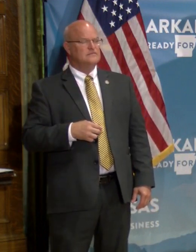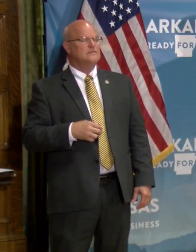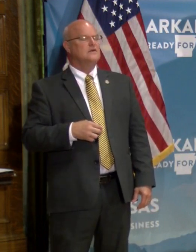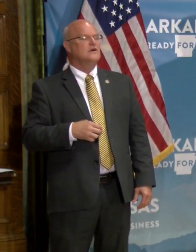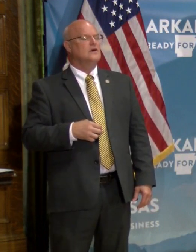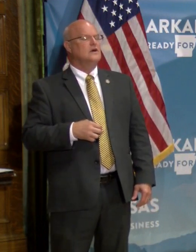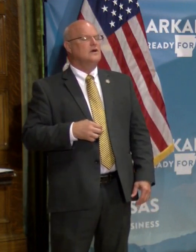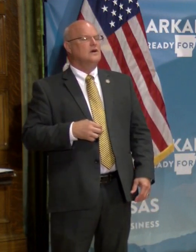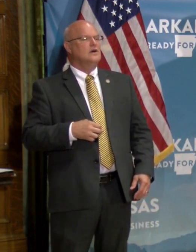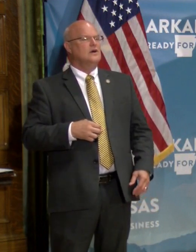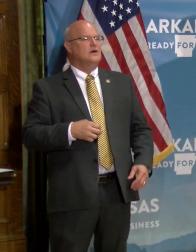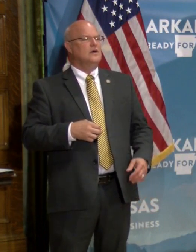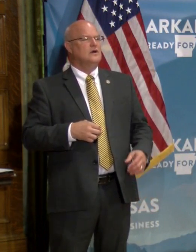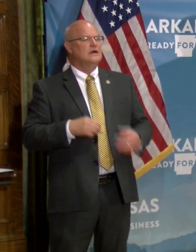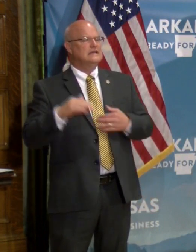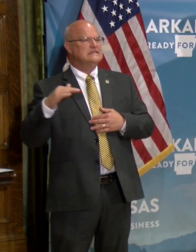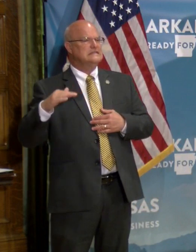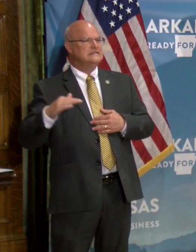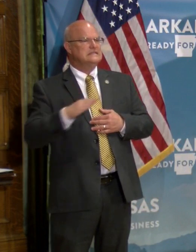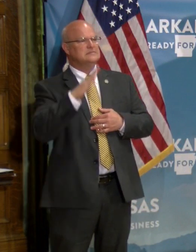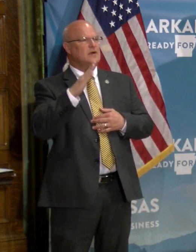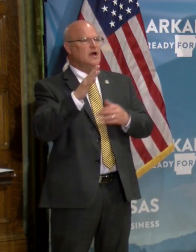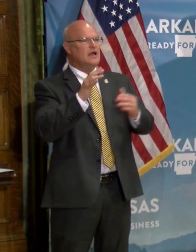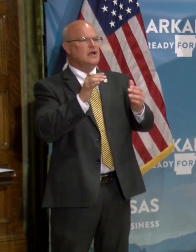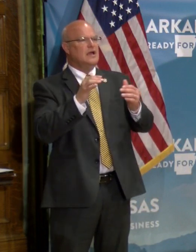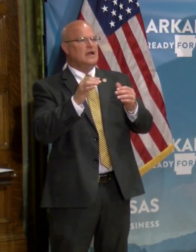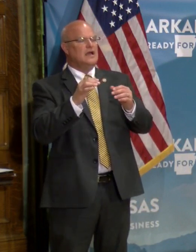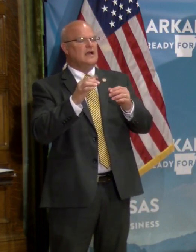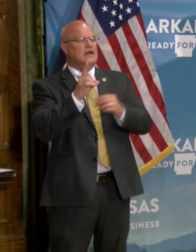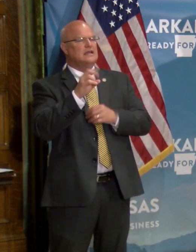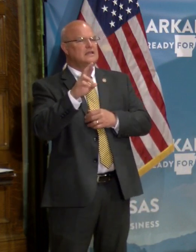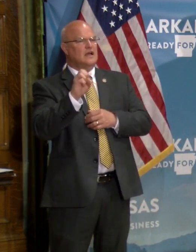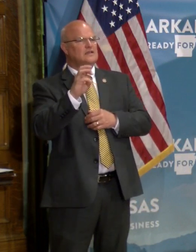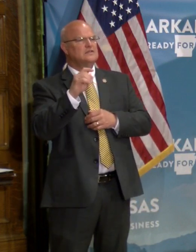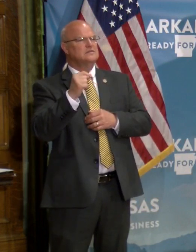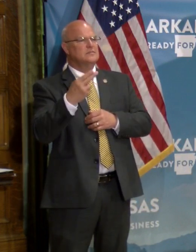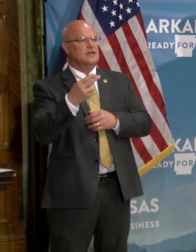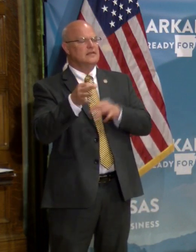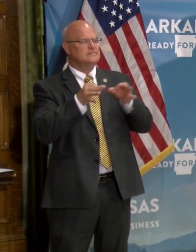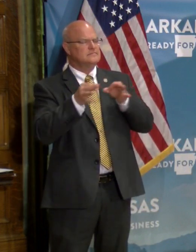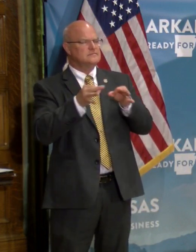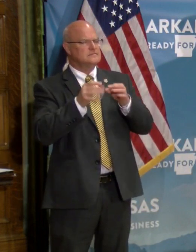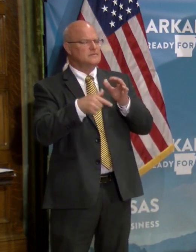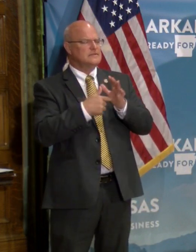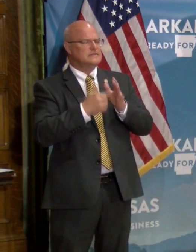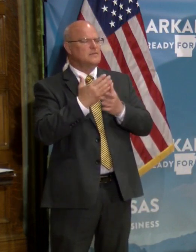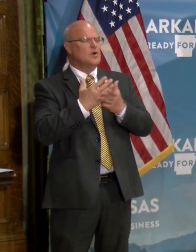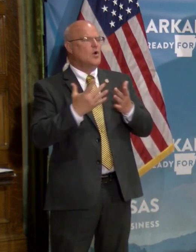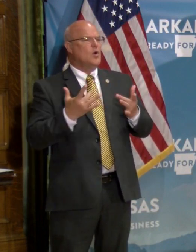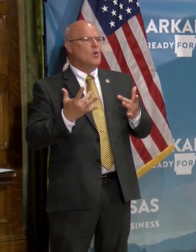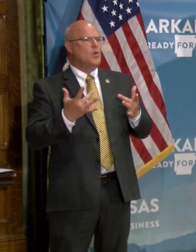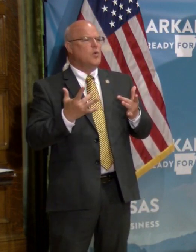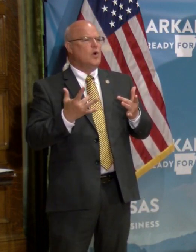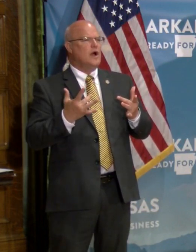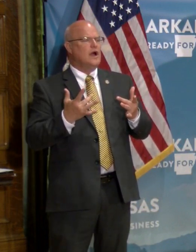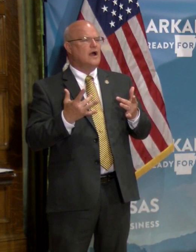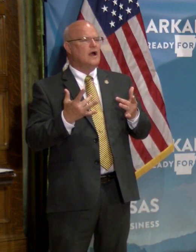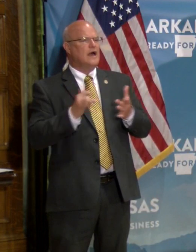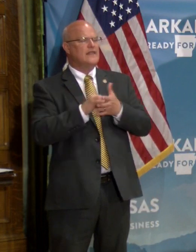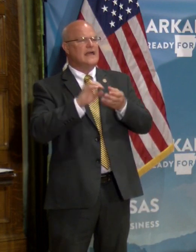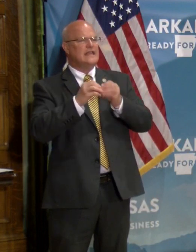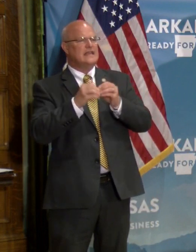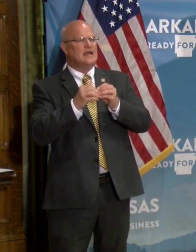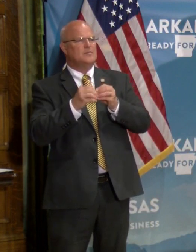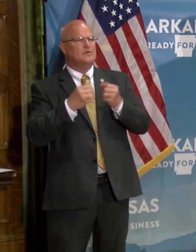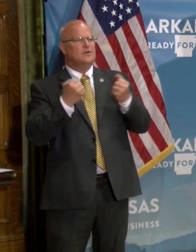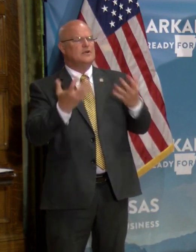the, the, the, the spike. I guess, and know Dr. Smith kind of touched on the sum. Why, why doesn't that, that number